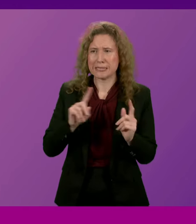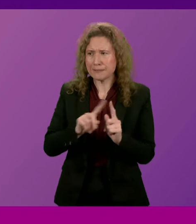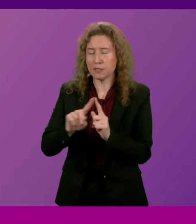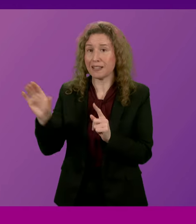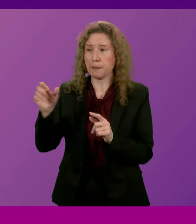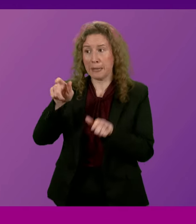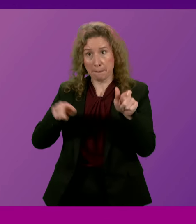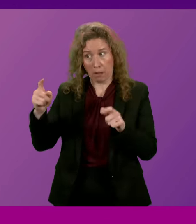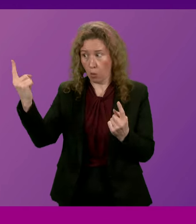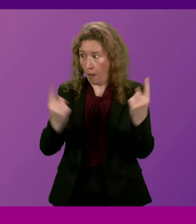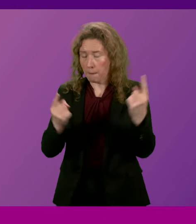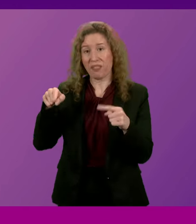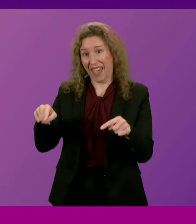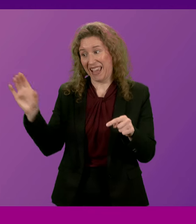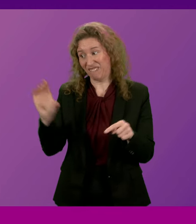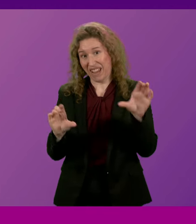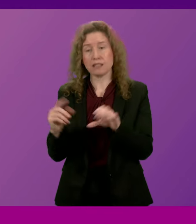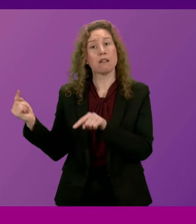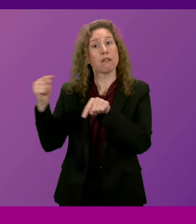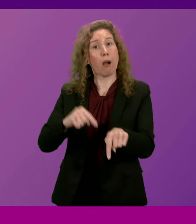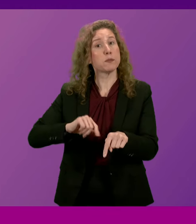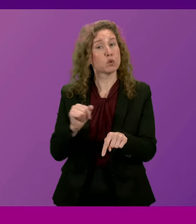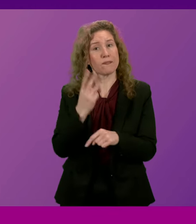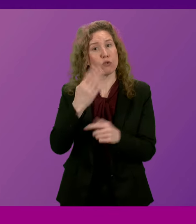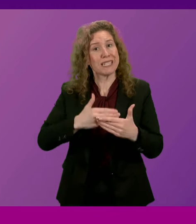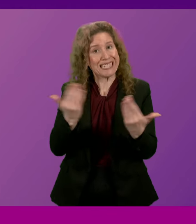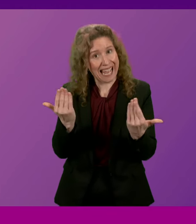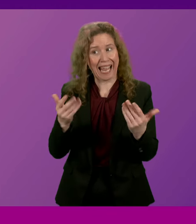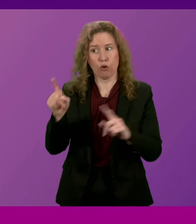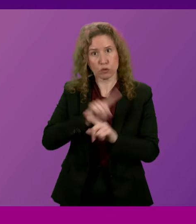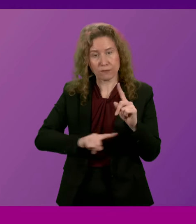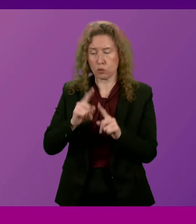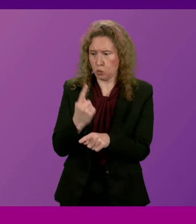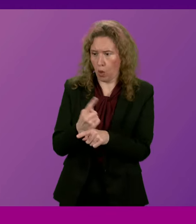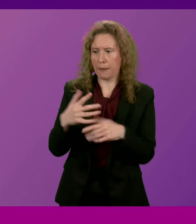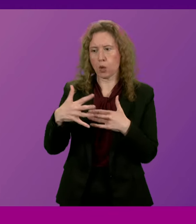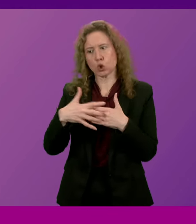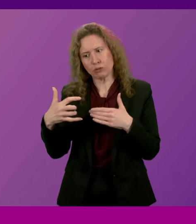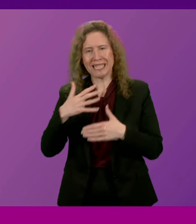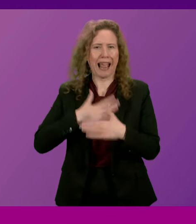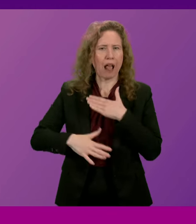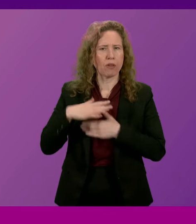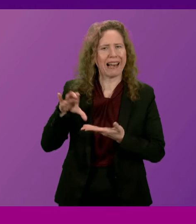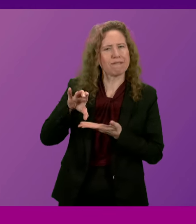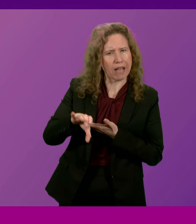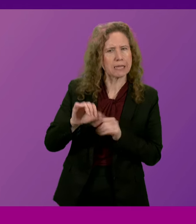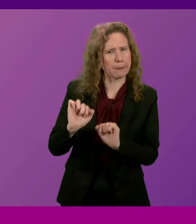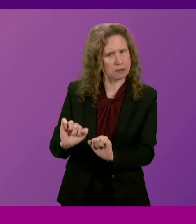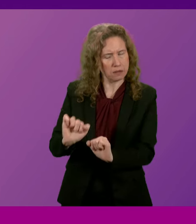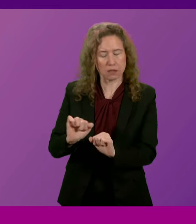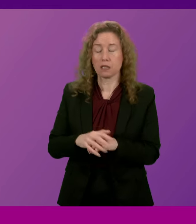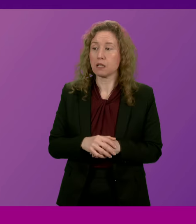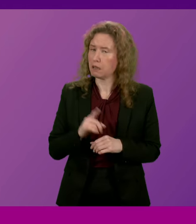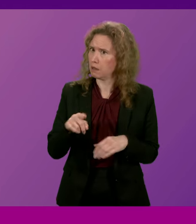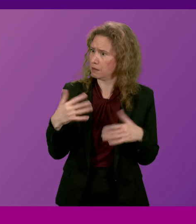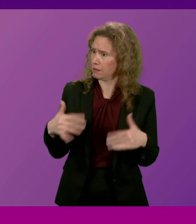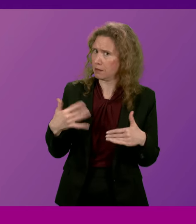investors who had come to Scotland for a three-day summit on green ethical investments. And it was a